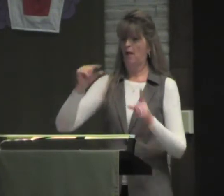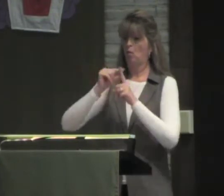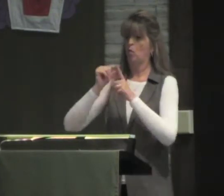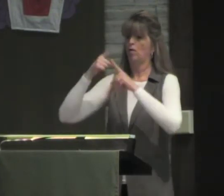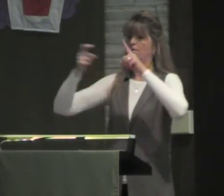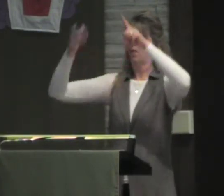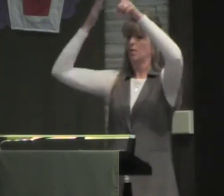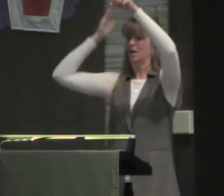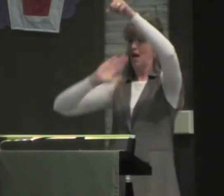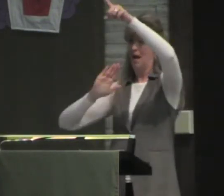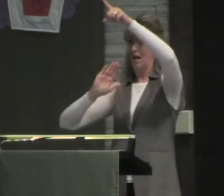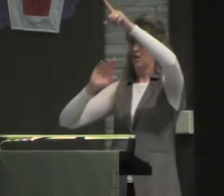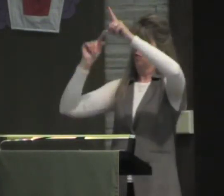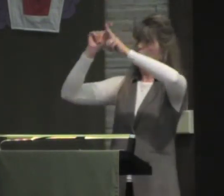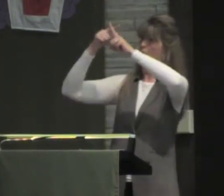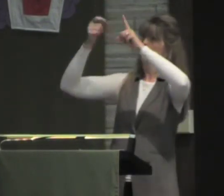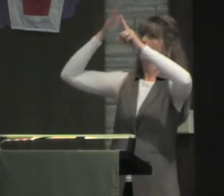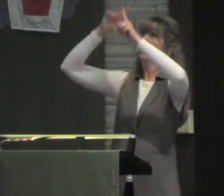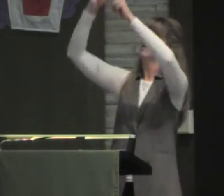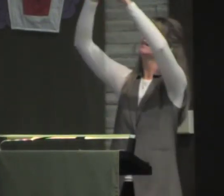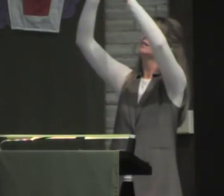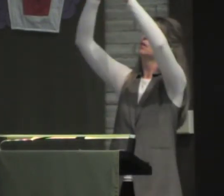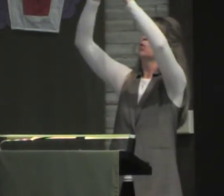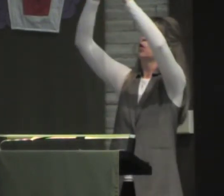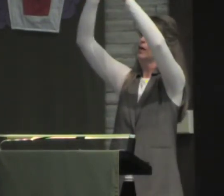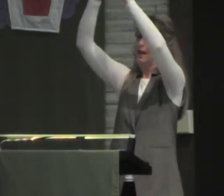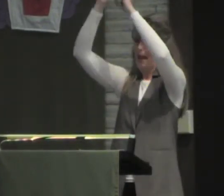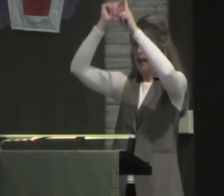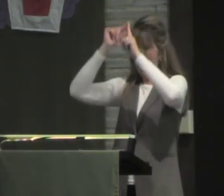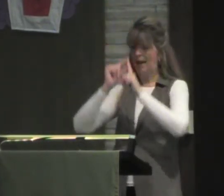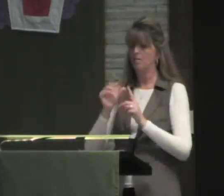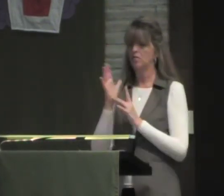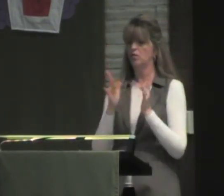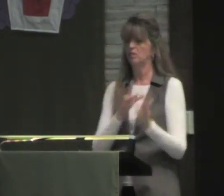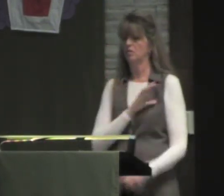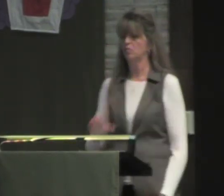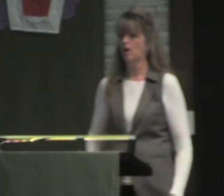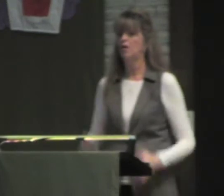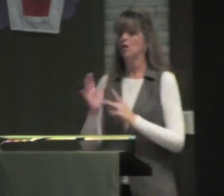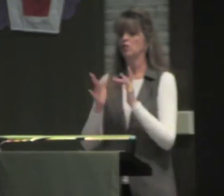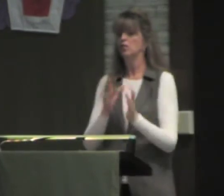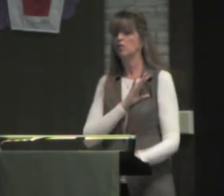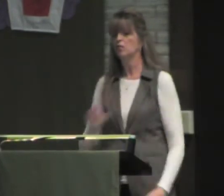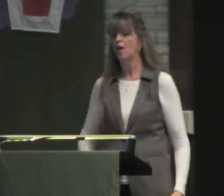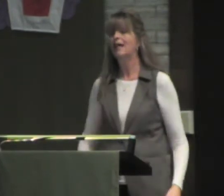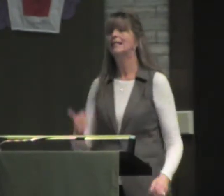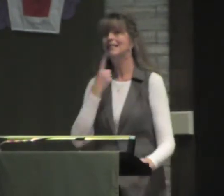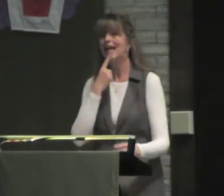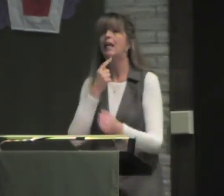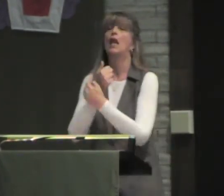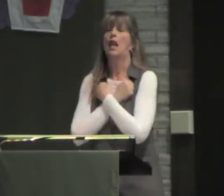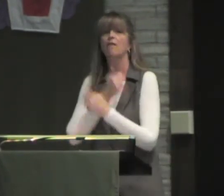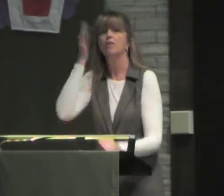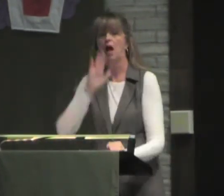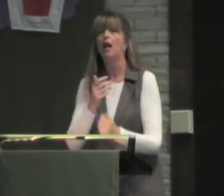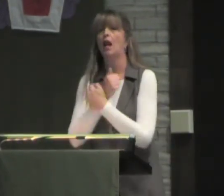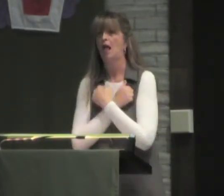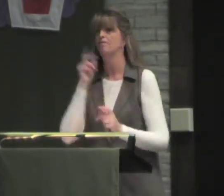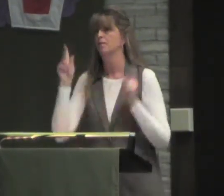the word from heaven the word from God he is the definitive word from God. And Christ's word